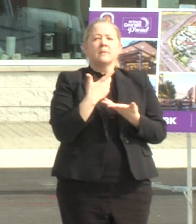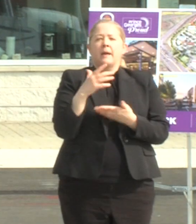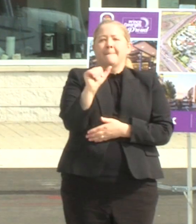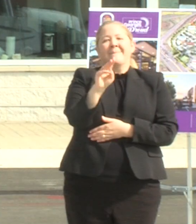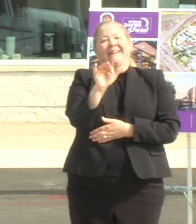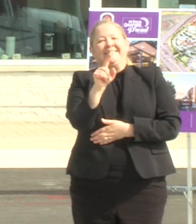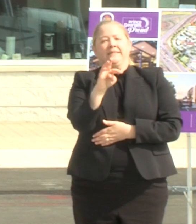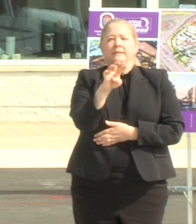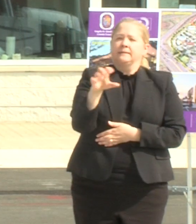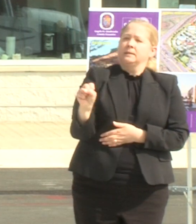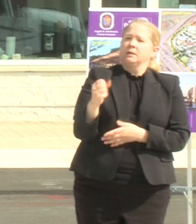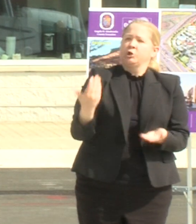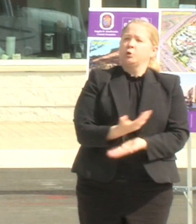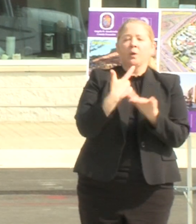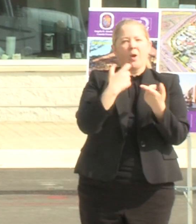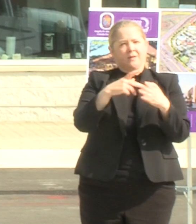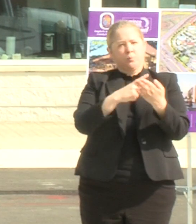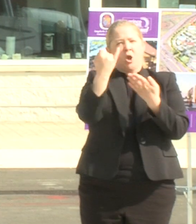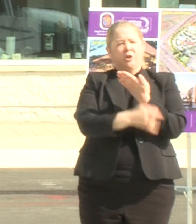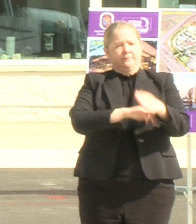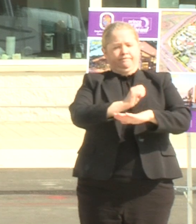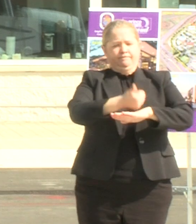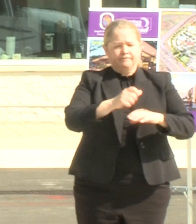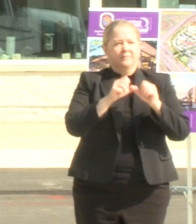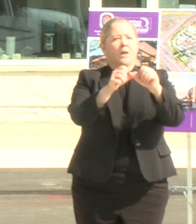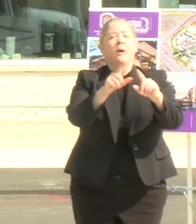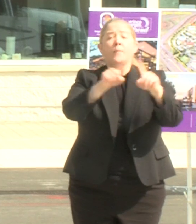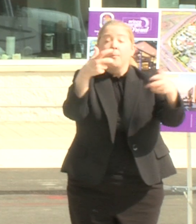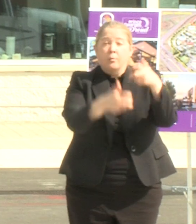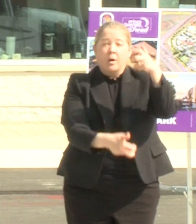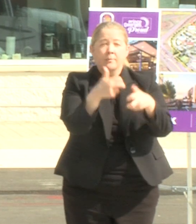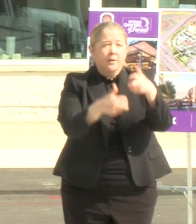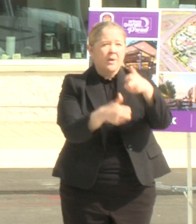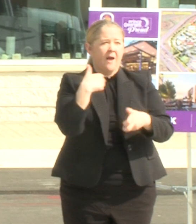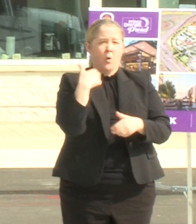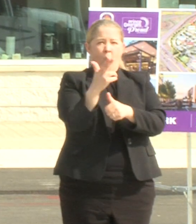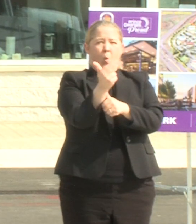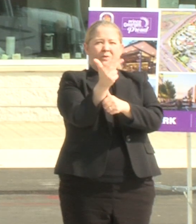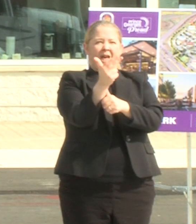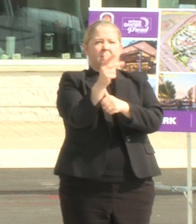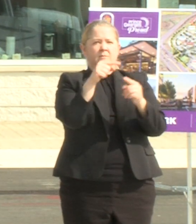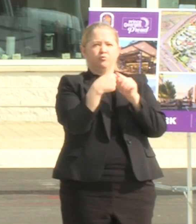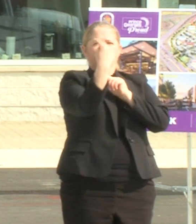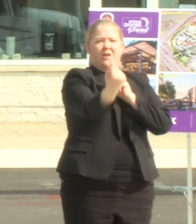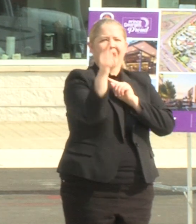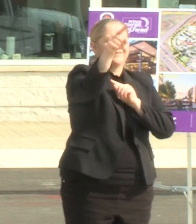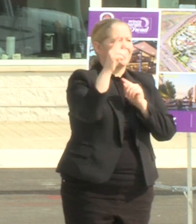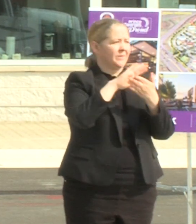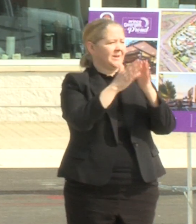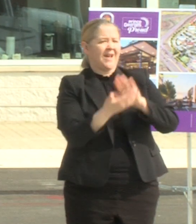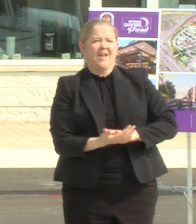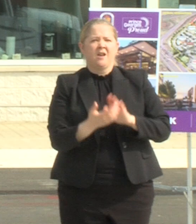just want to get this project going but there was a problem and it was at the hotel across the street there uh happened to become a hot